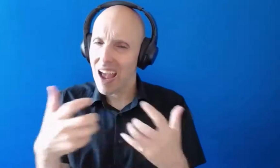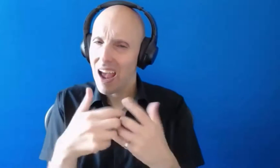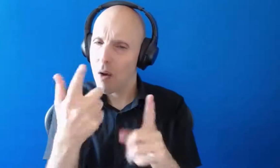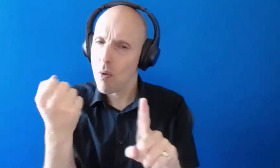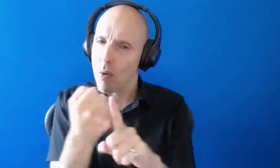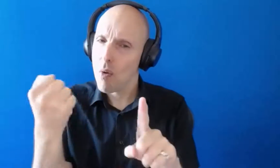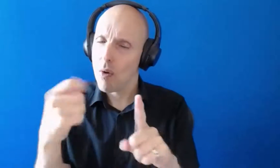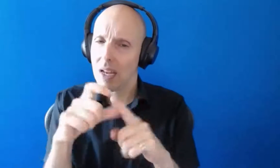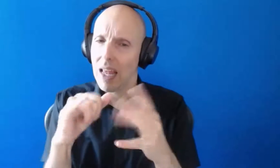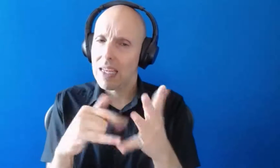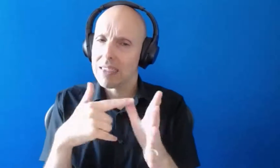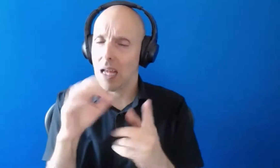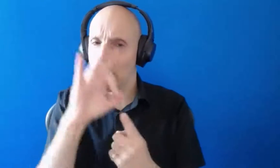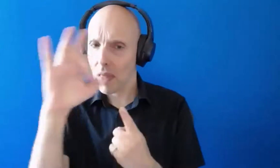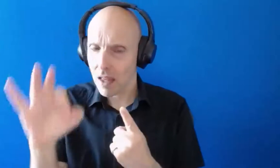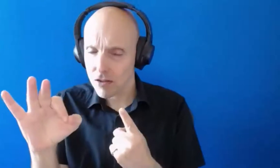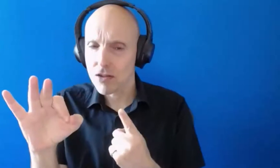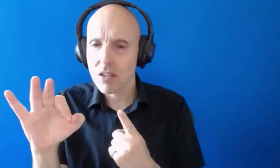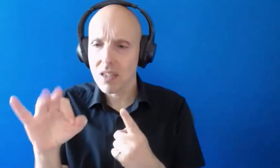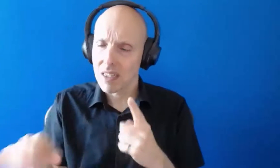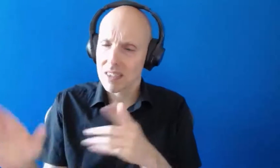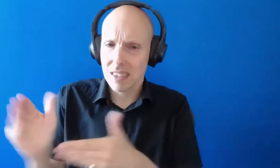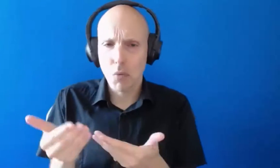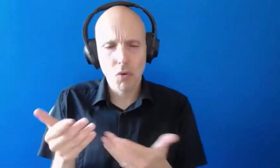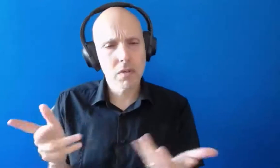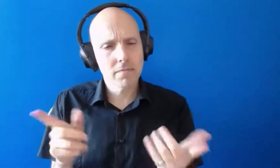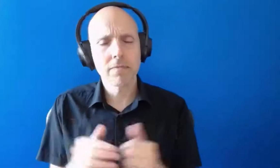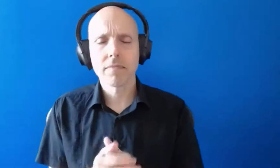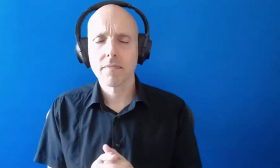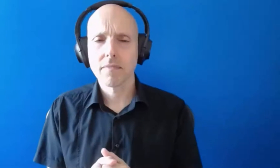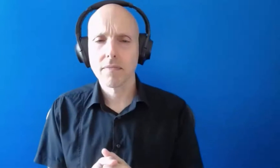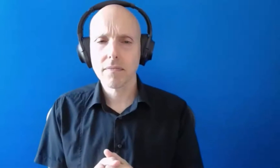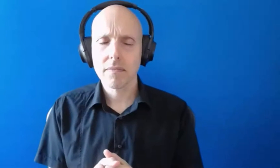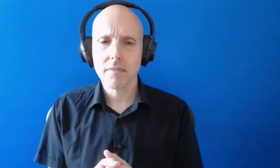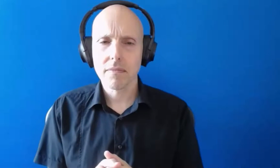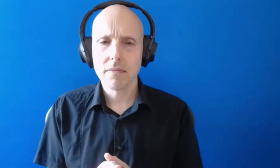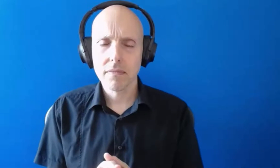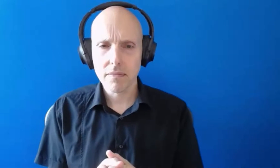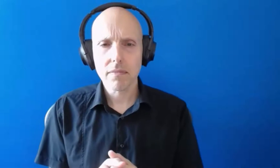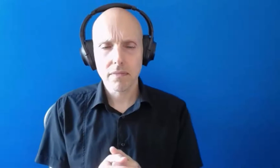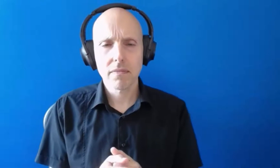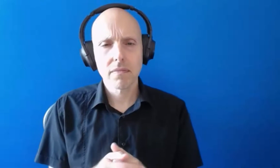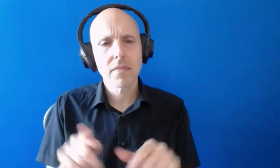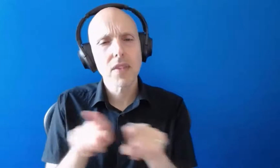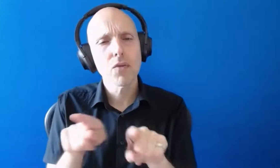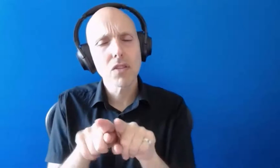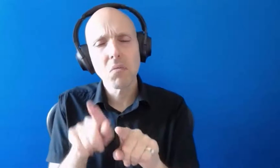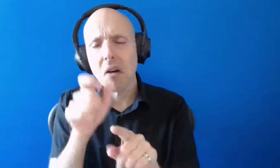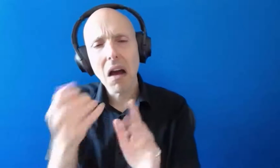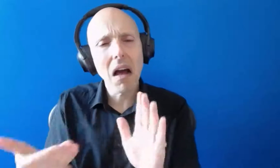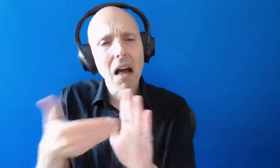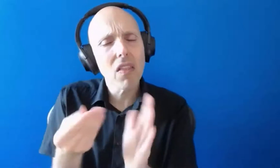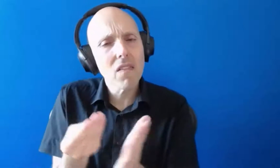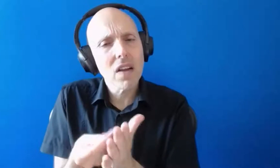and the provision of support of support and also what other financial support may be